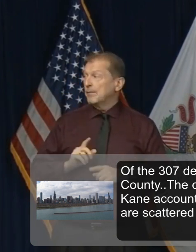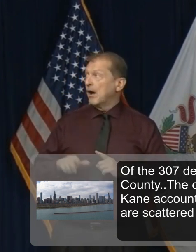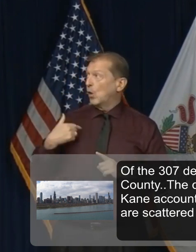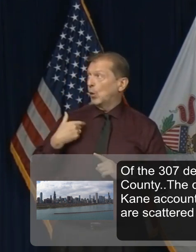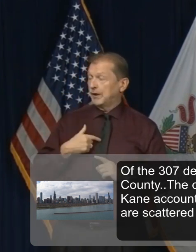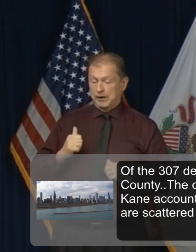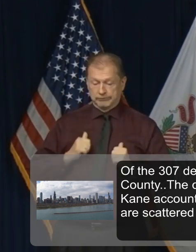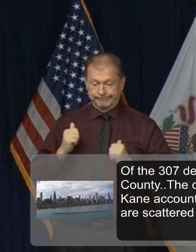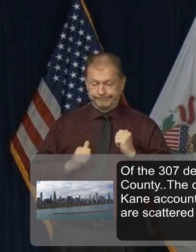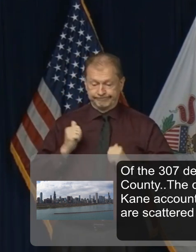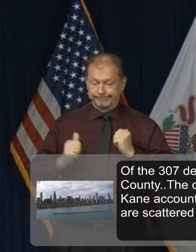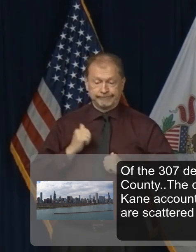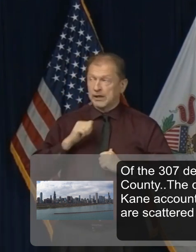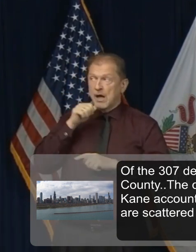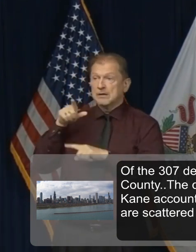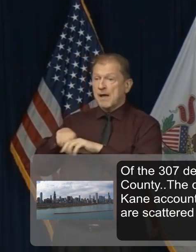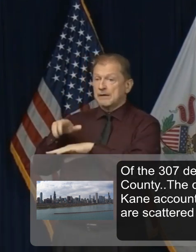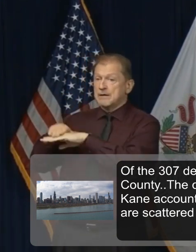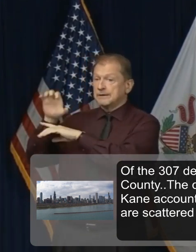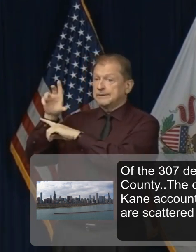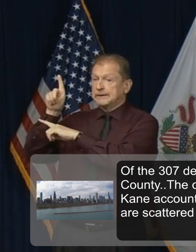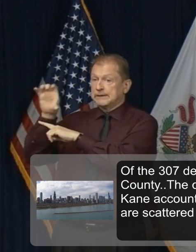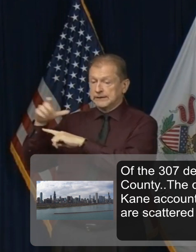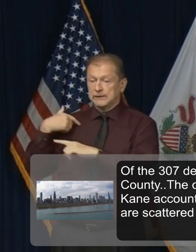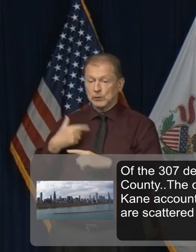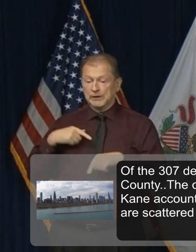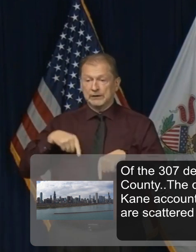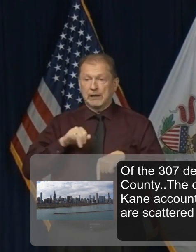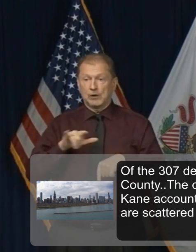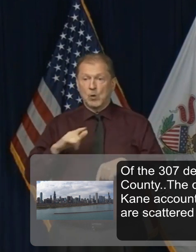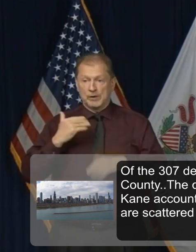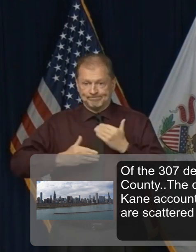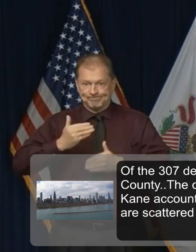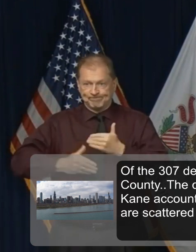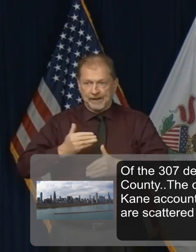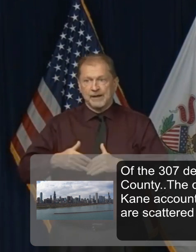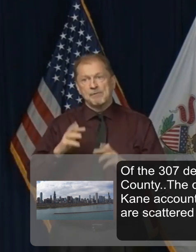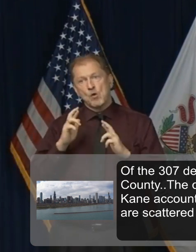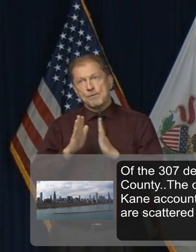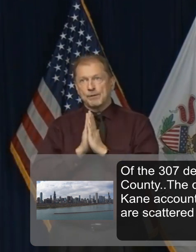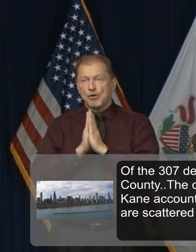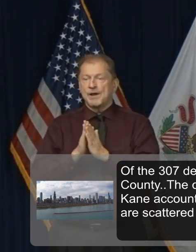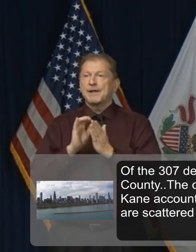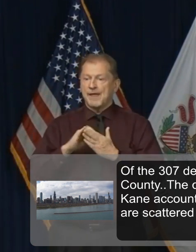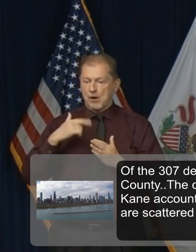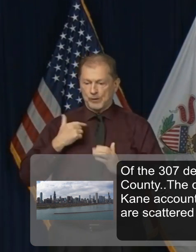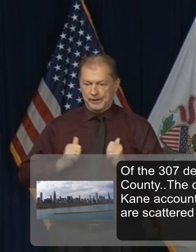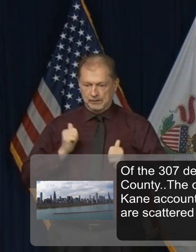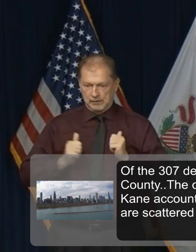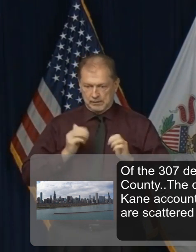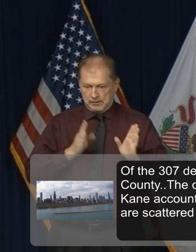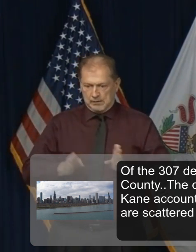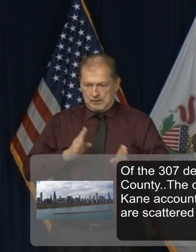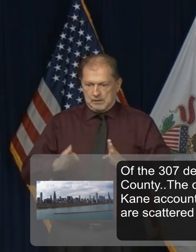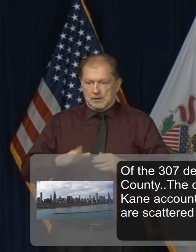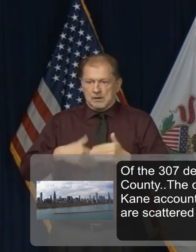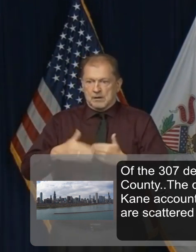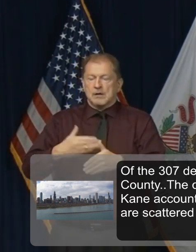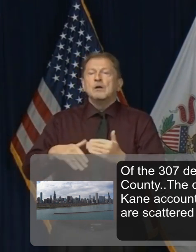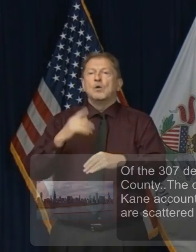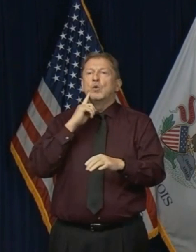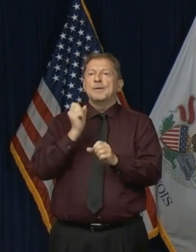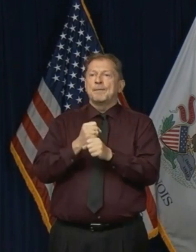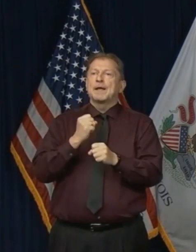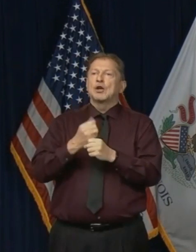actions without the CDC. And I'm hoping and praying that those actions are, you know, delivering